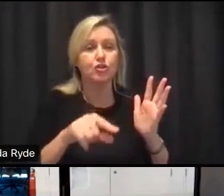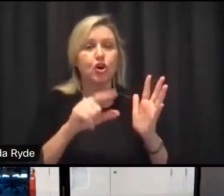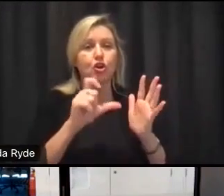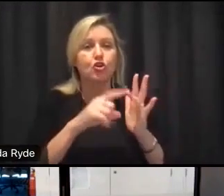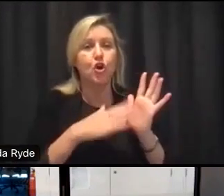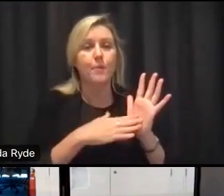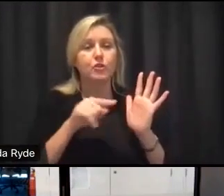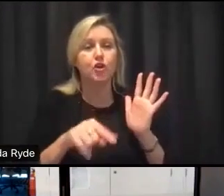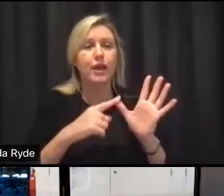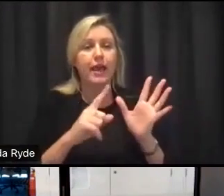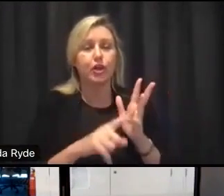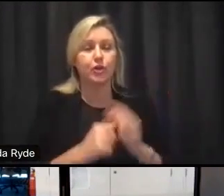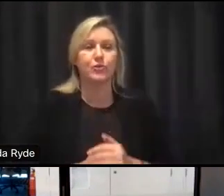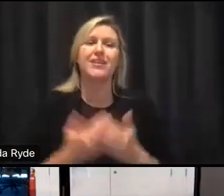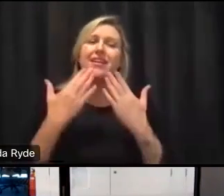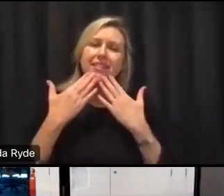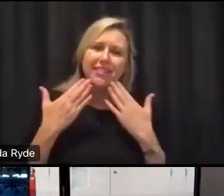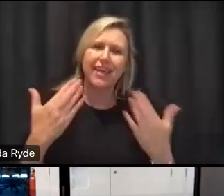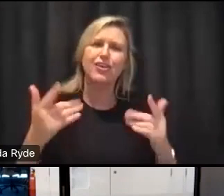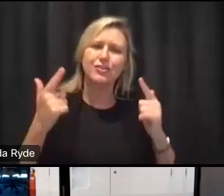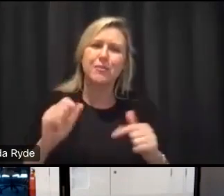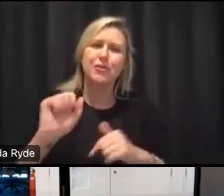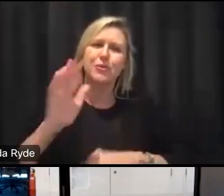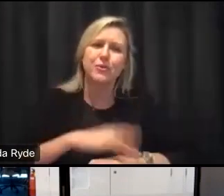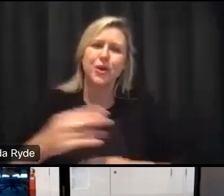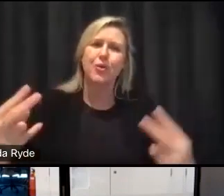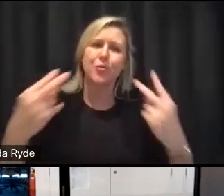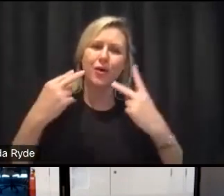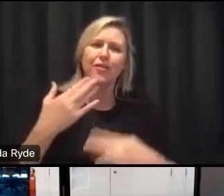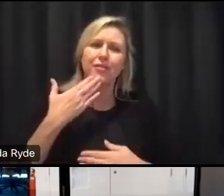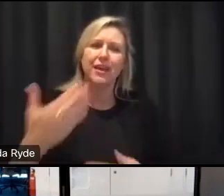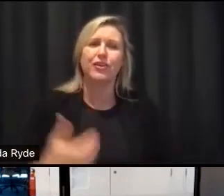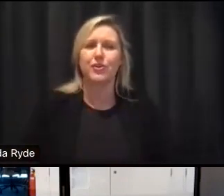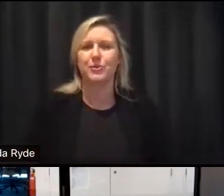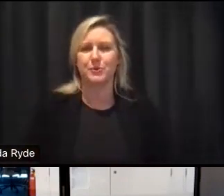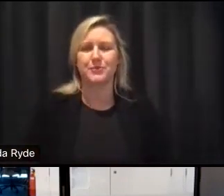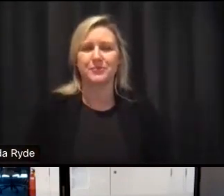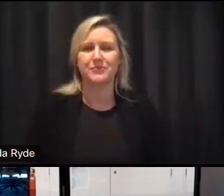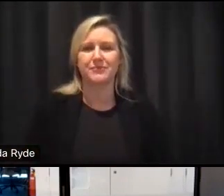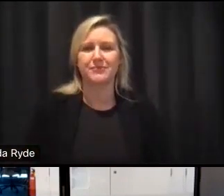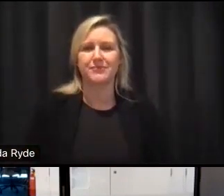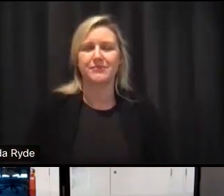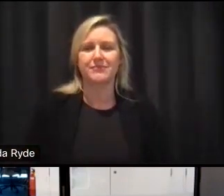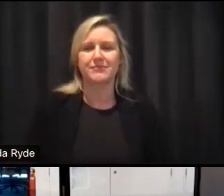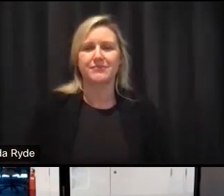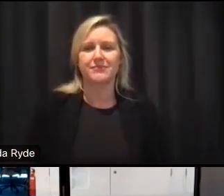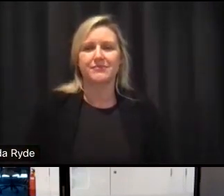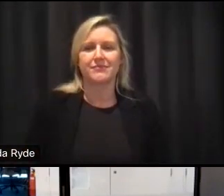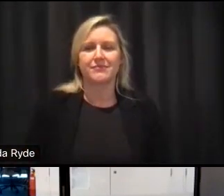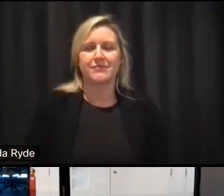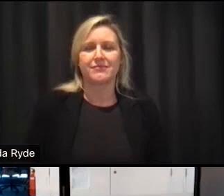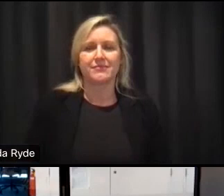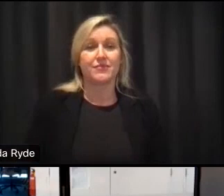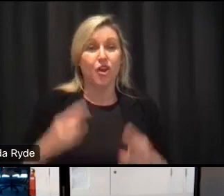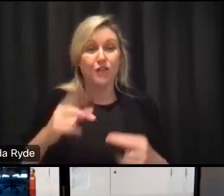thank you all very much uh for your time everybody um i hope that we can do uh many